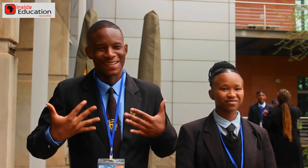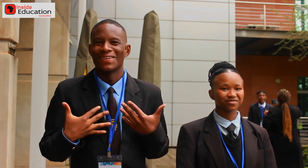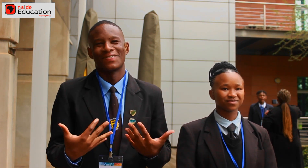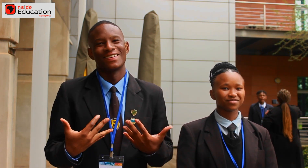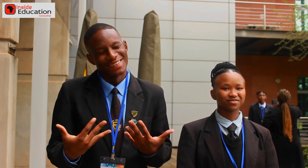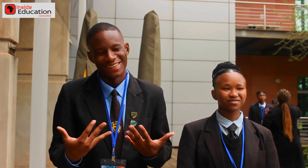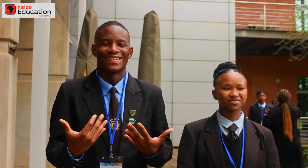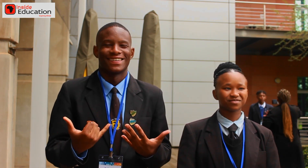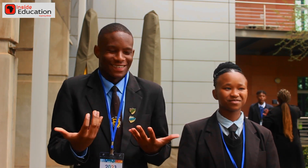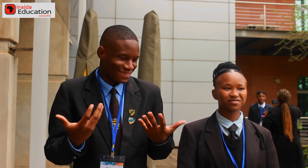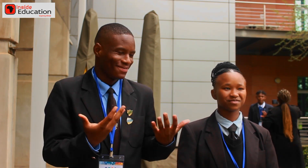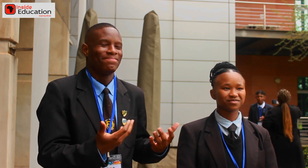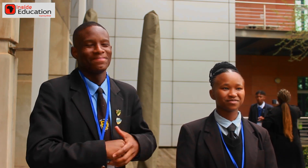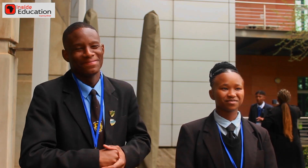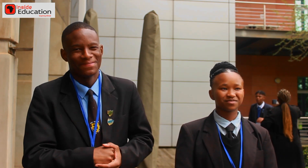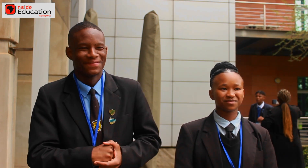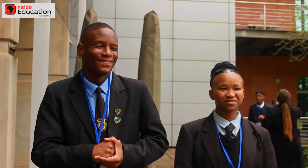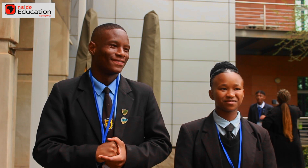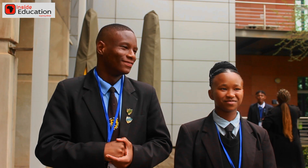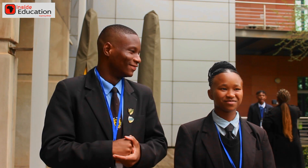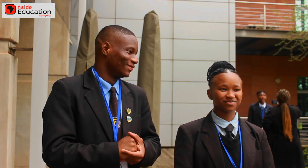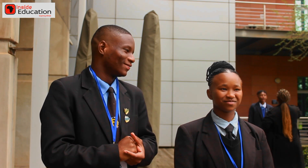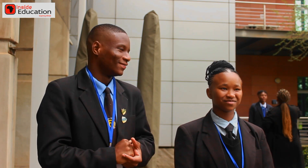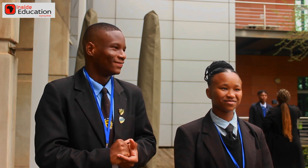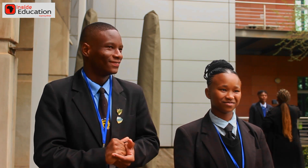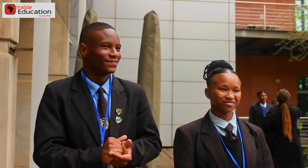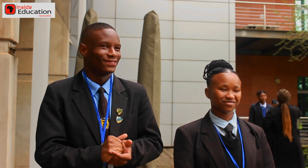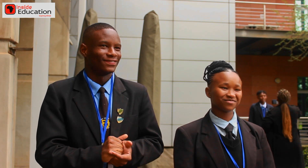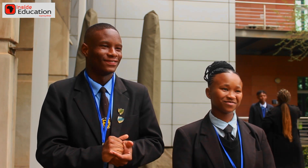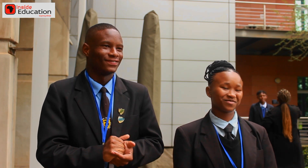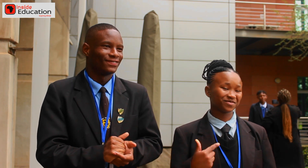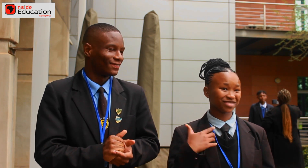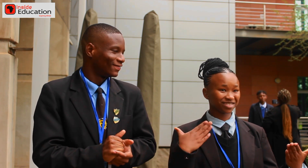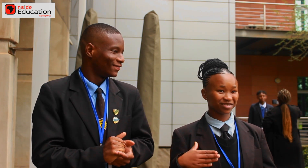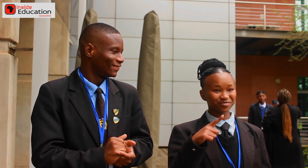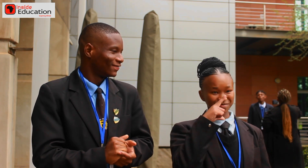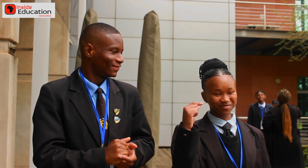Yeah, I'm one of the top achievers. I'm here. I'm very excited and I'm very happy. Thank you.